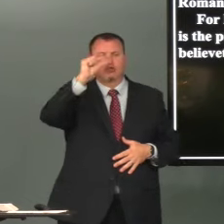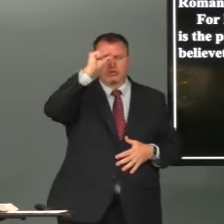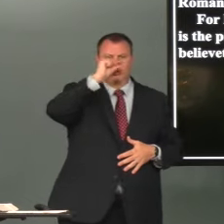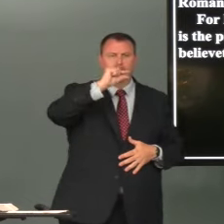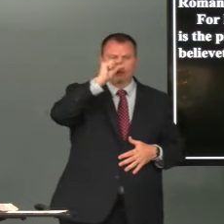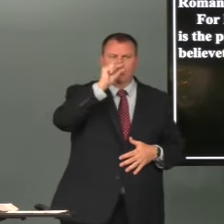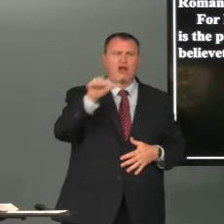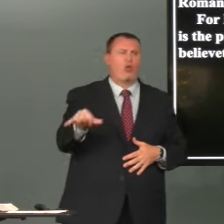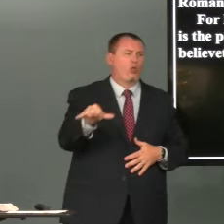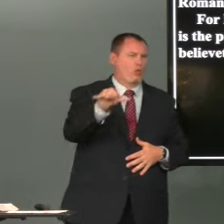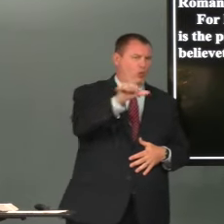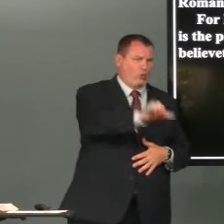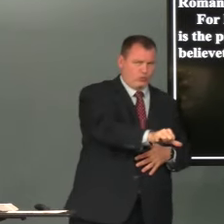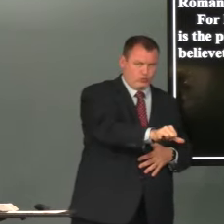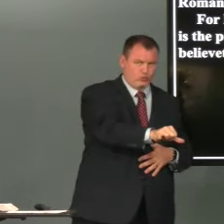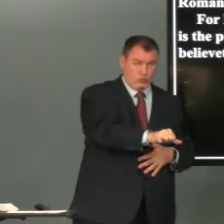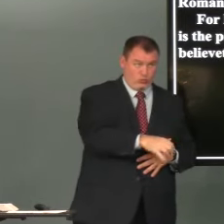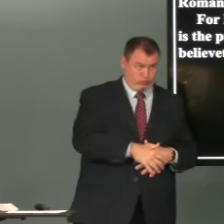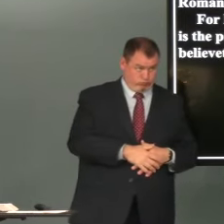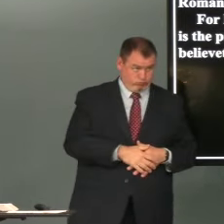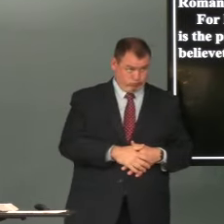and also to the greek